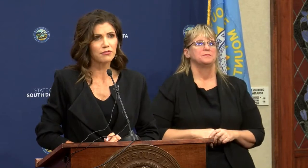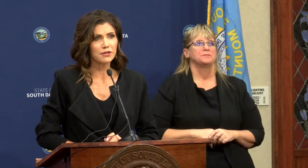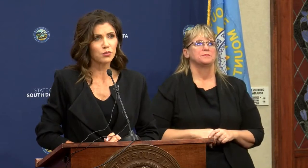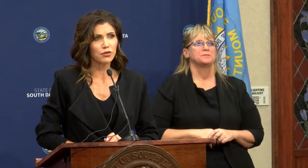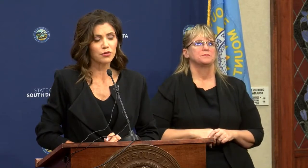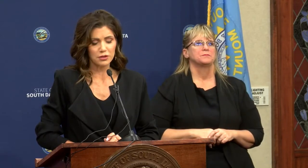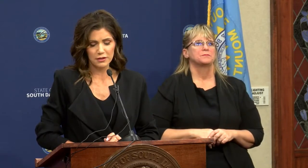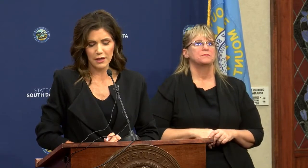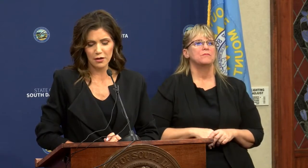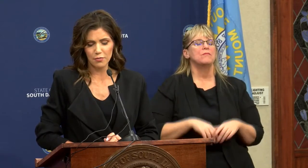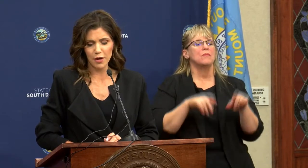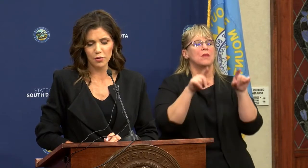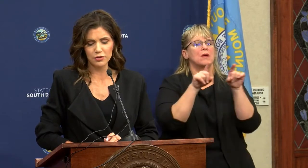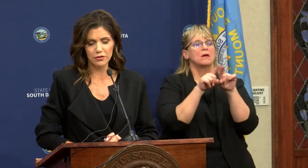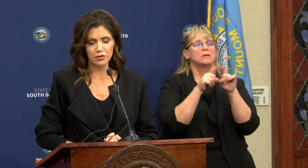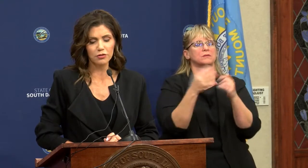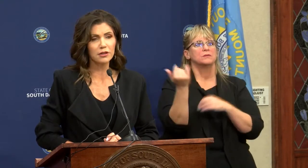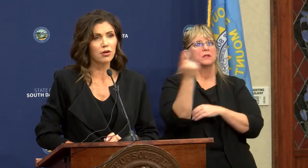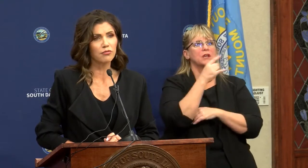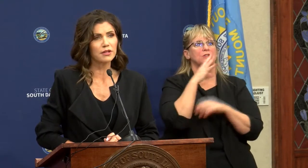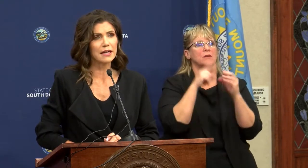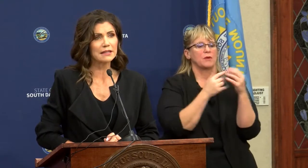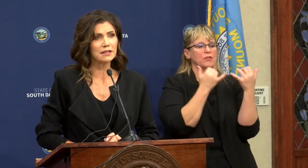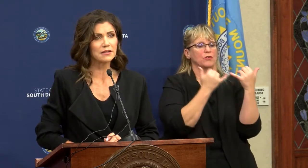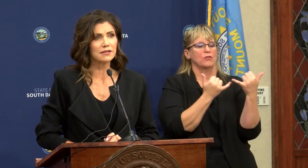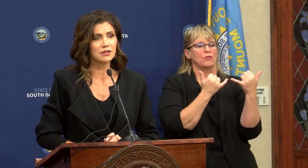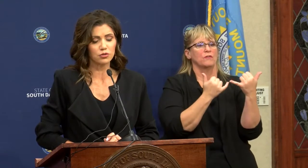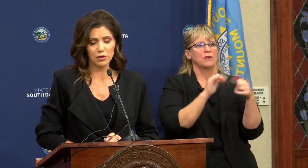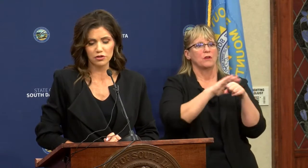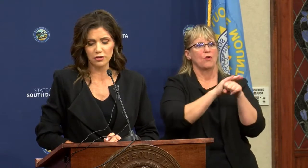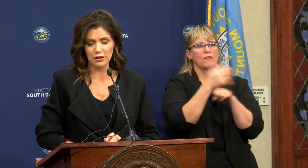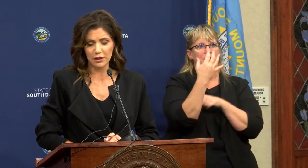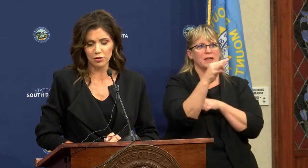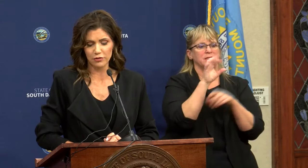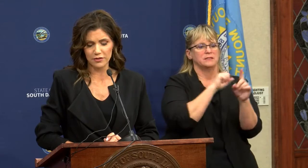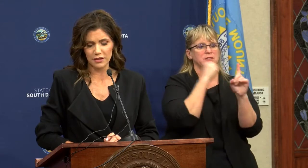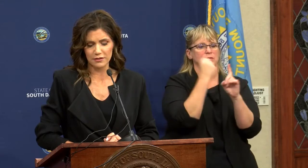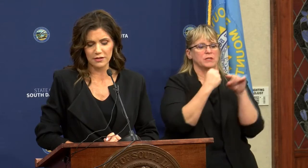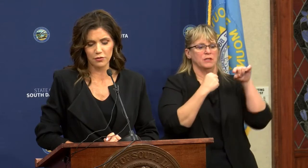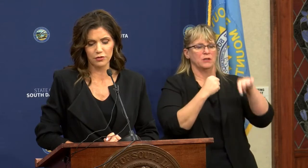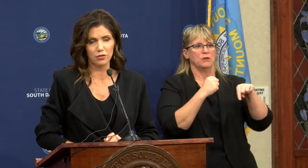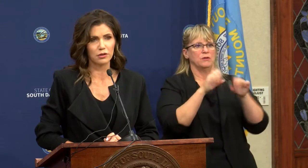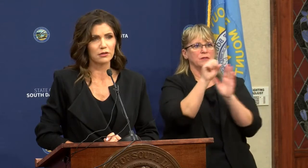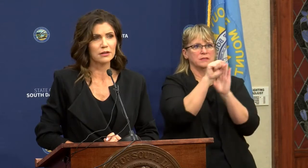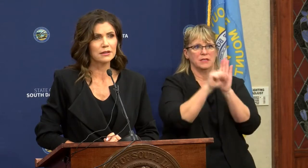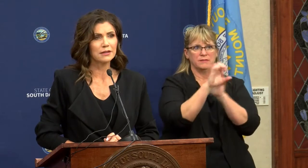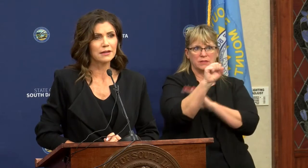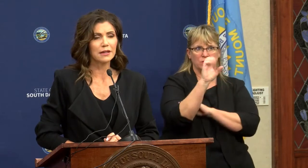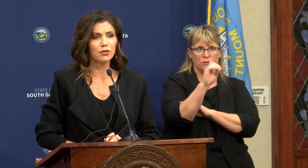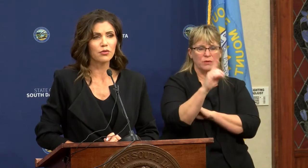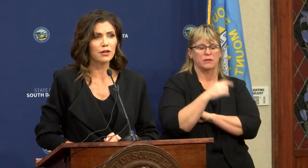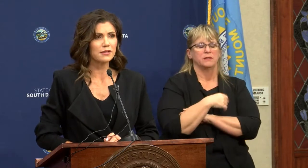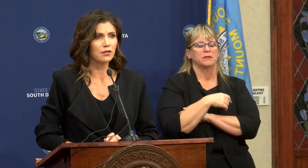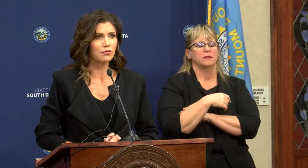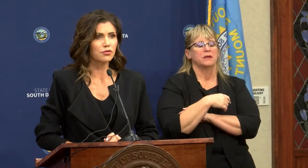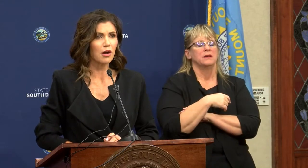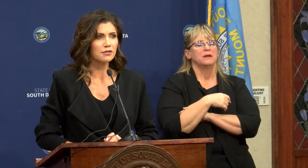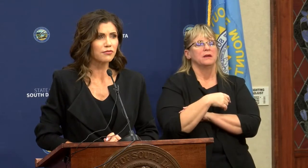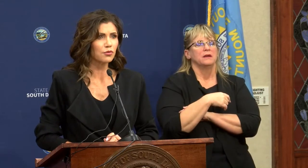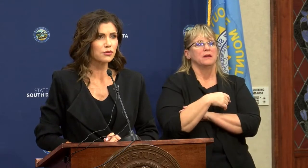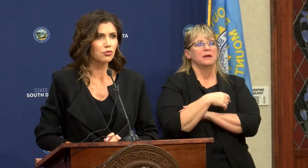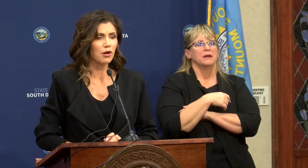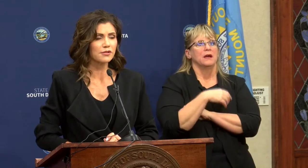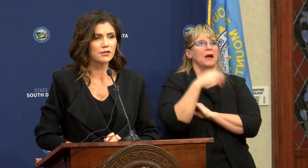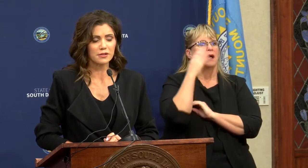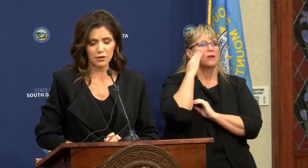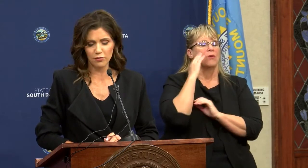some time to visit with you today about the current COVID-19 situation here in the state of South Dakota and I know that as I talk